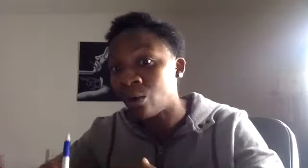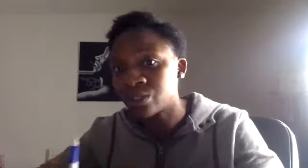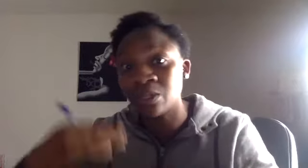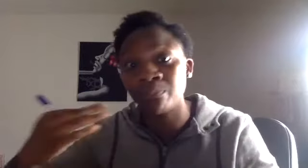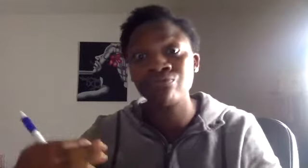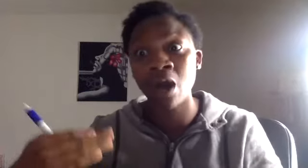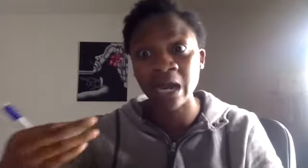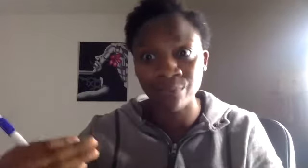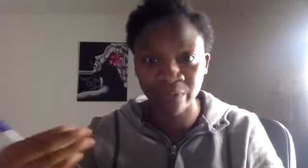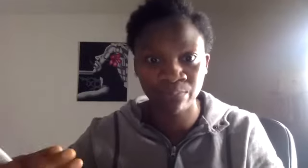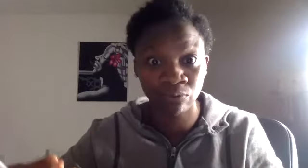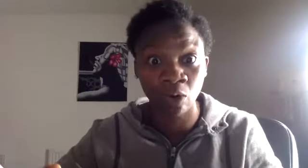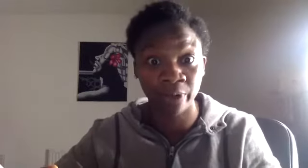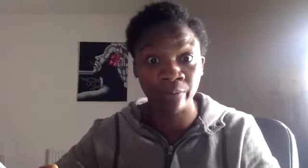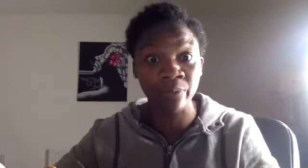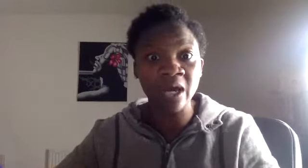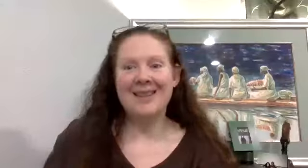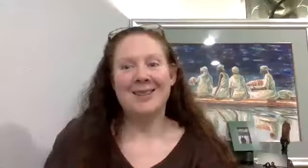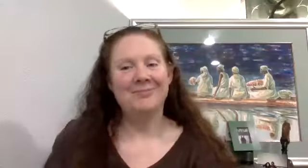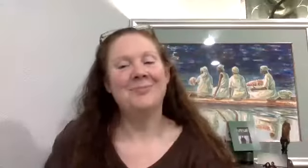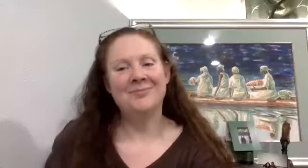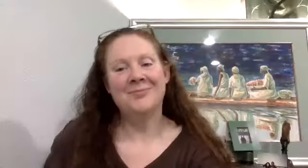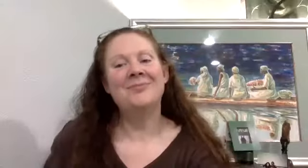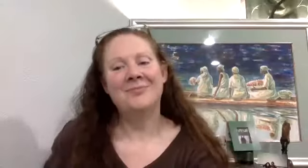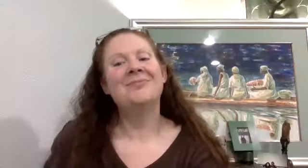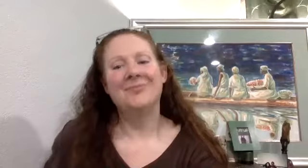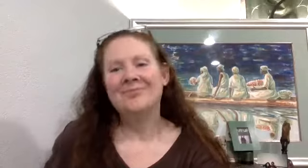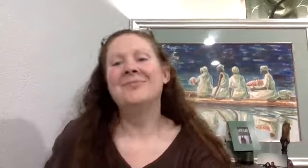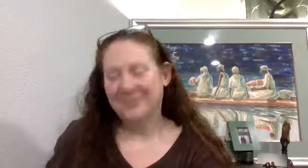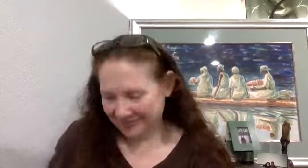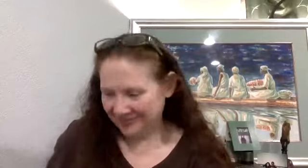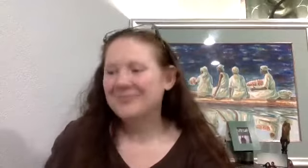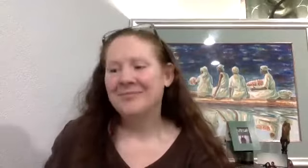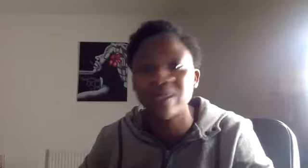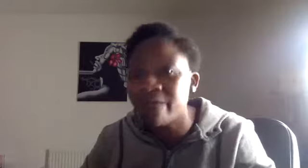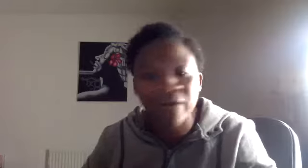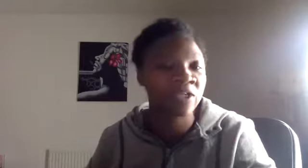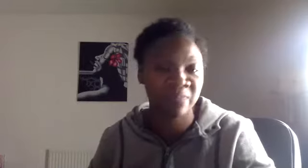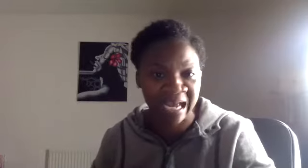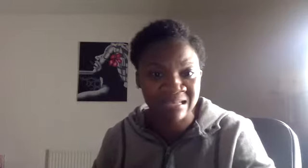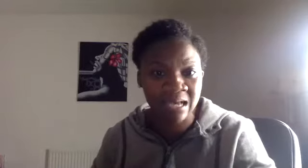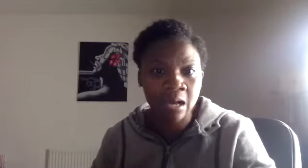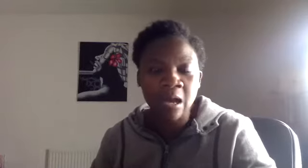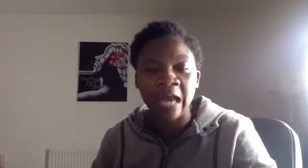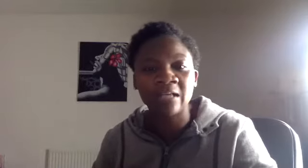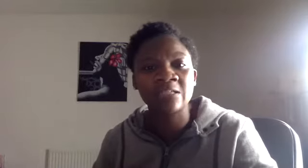the primary problem that was always the main issue in the first place. Childhood neglect.